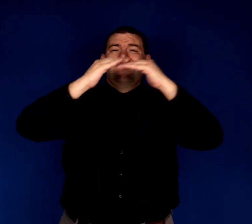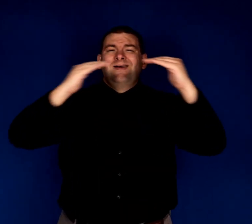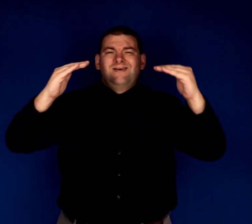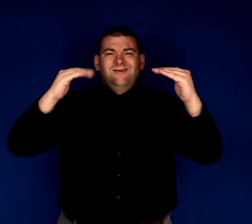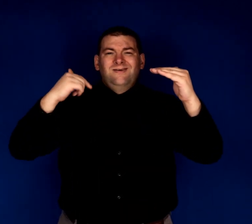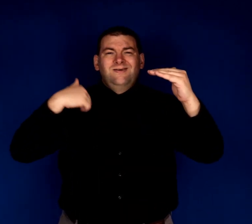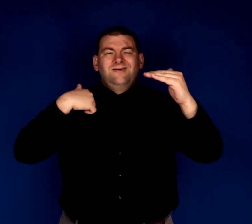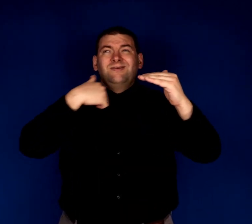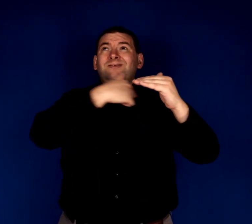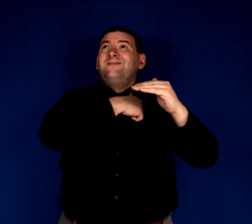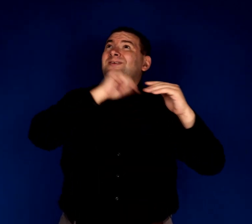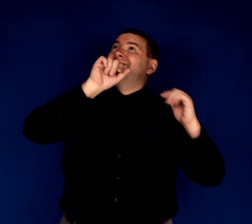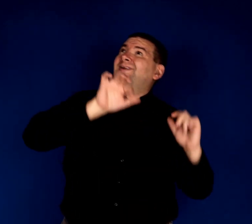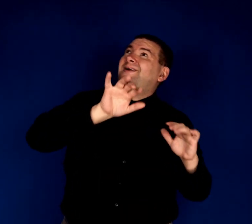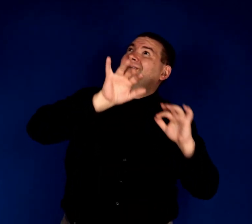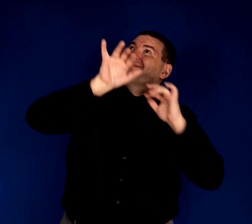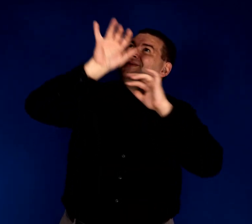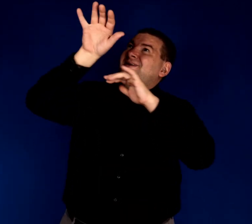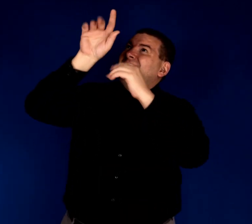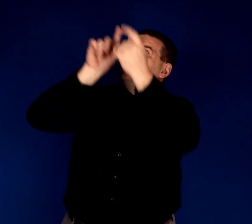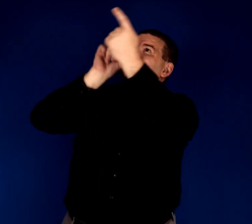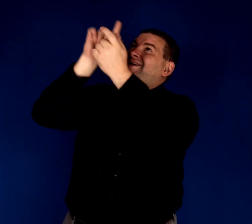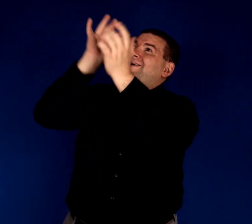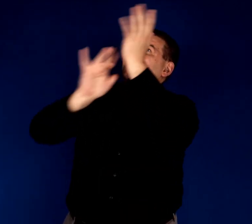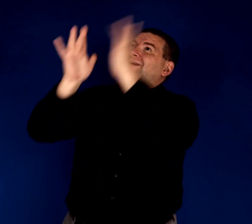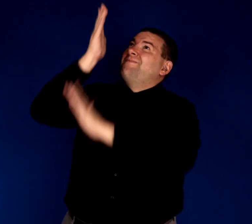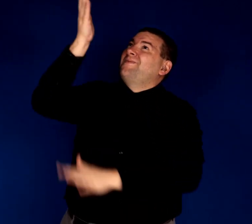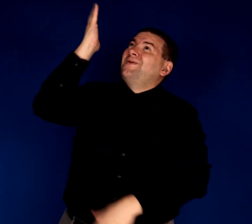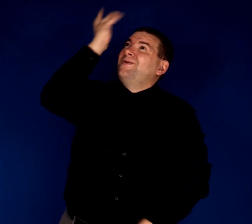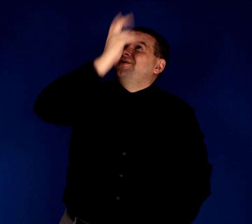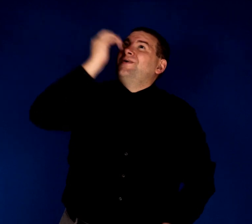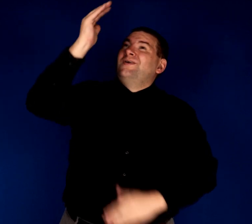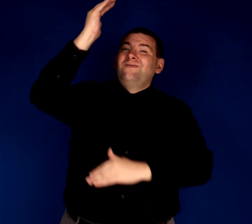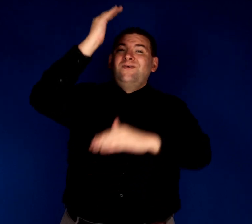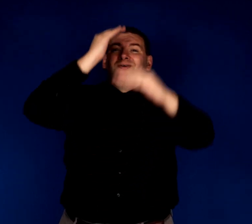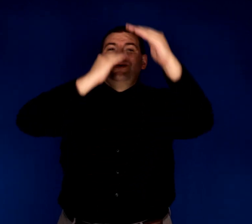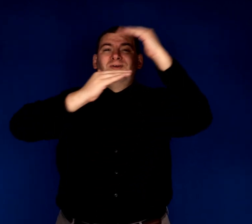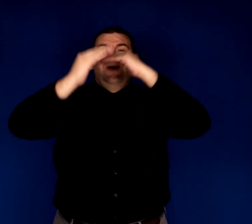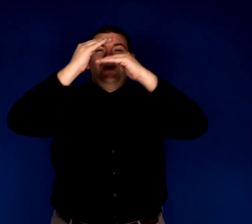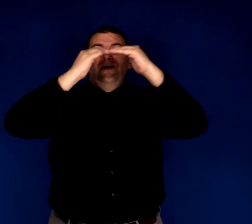We shall meet on that beautiful shore